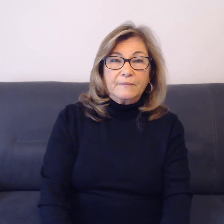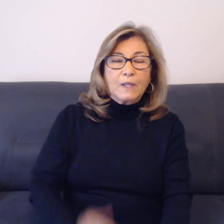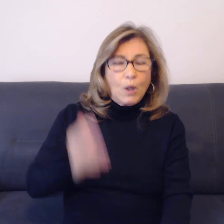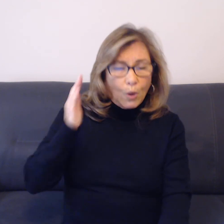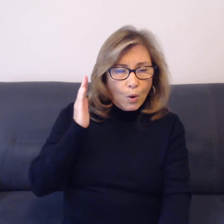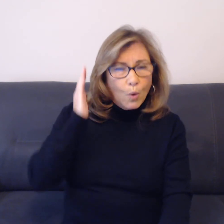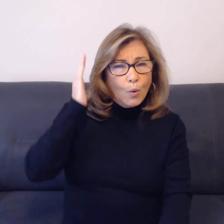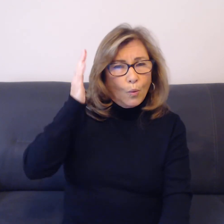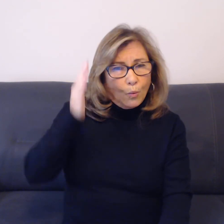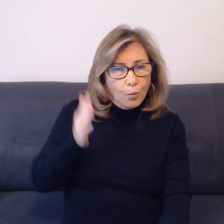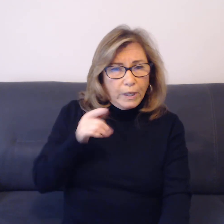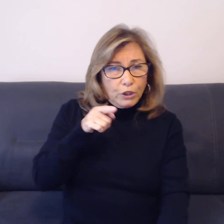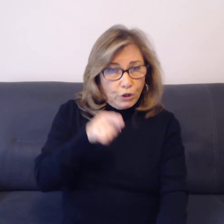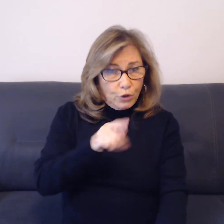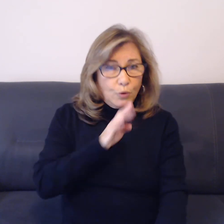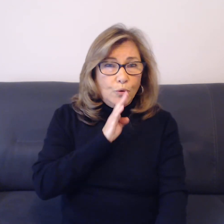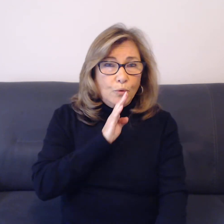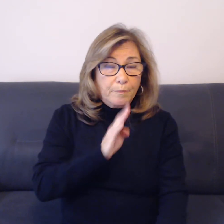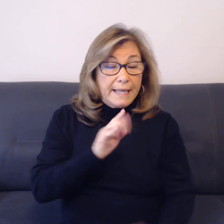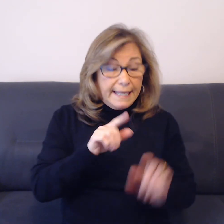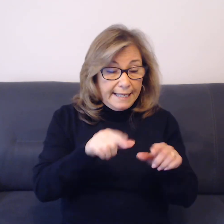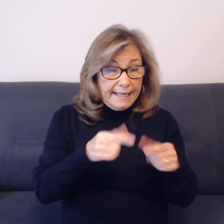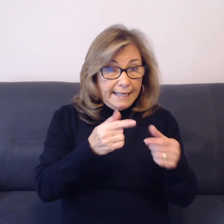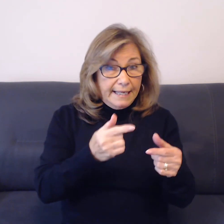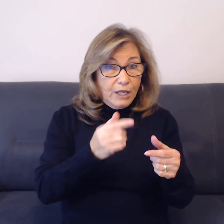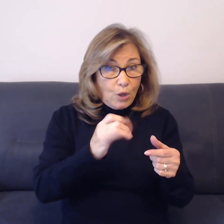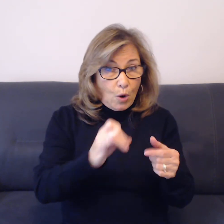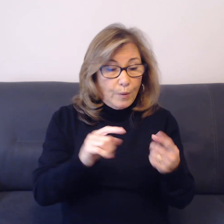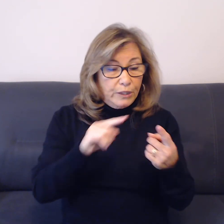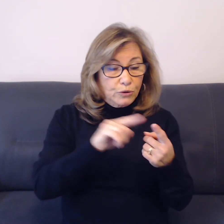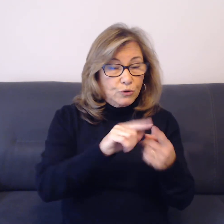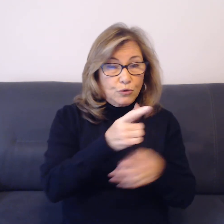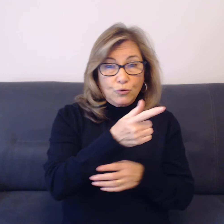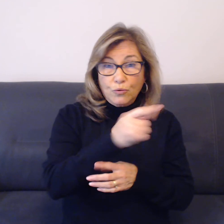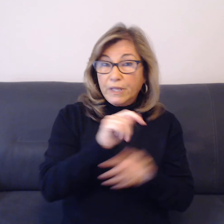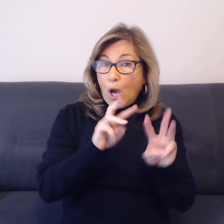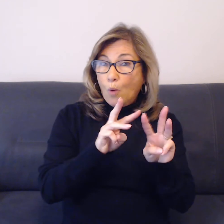Will you be going to the workshop on Saturday?